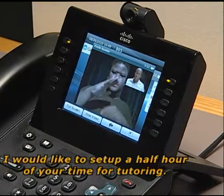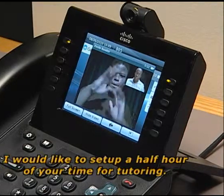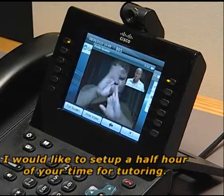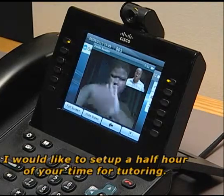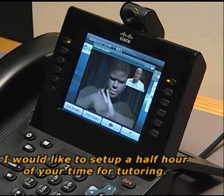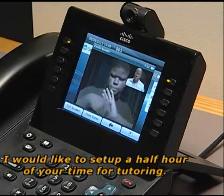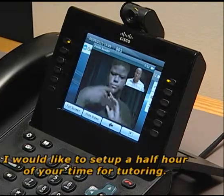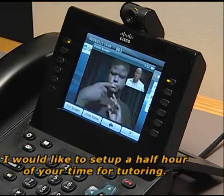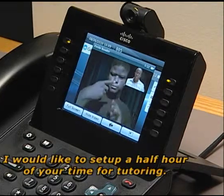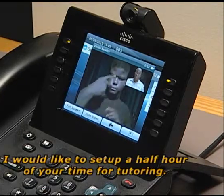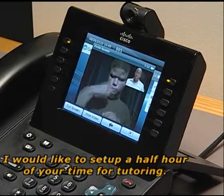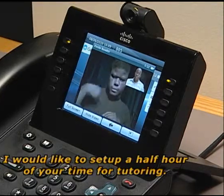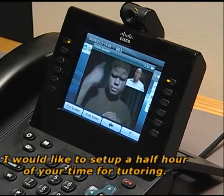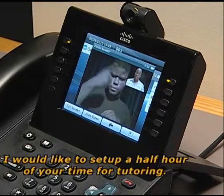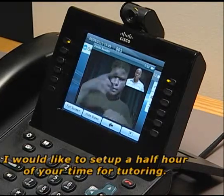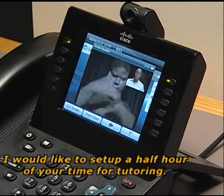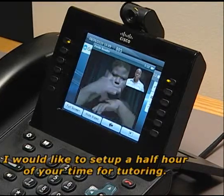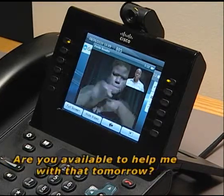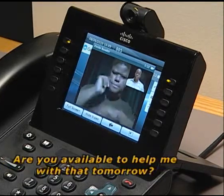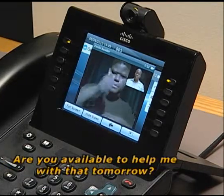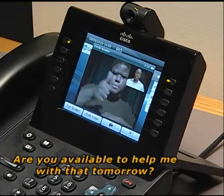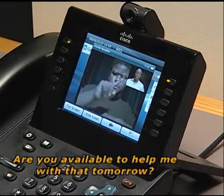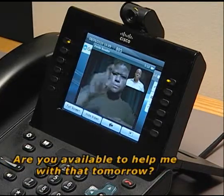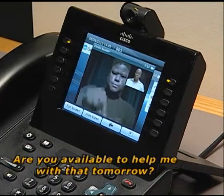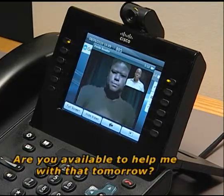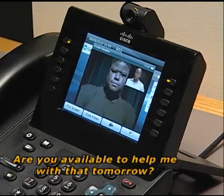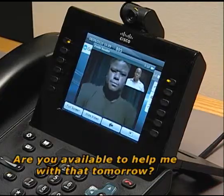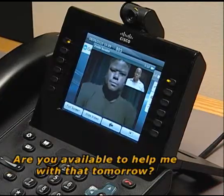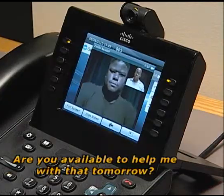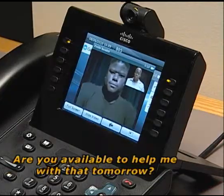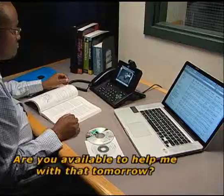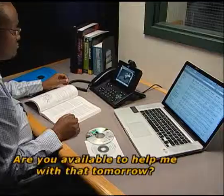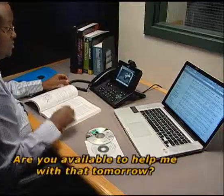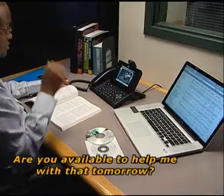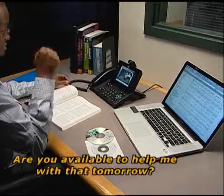to set up a half an hour of your time for tutoring. Are you available to help me with that tomorrow?